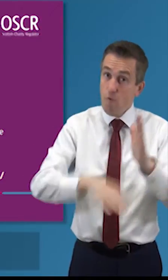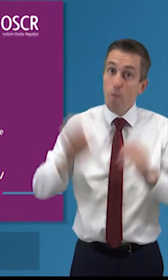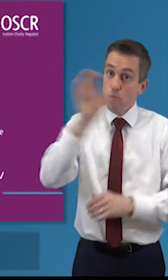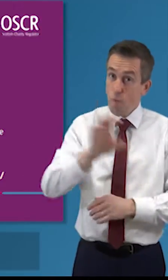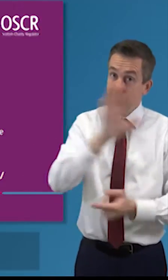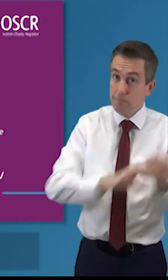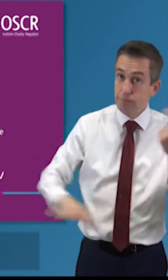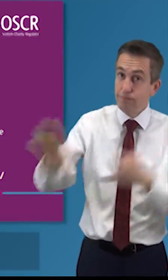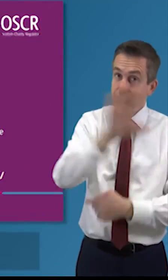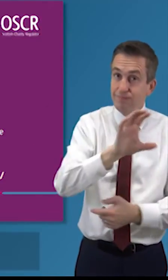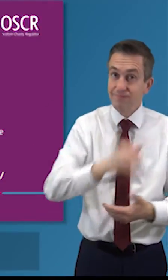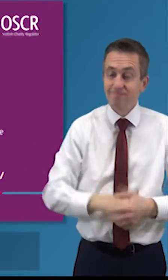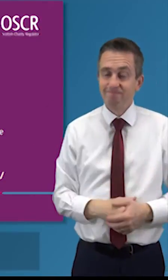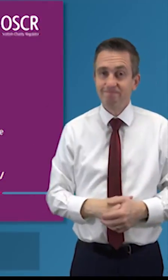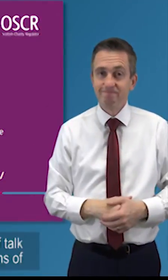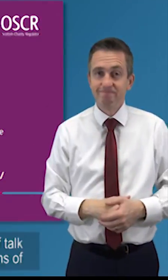where we go